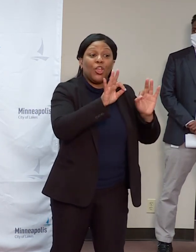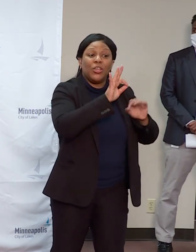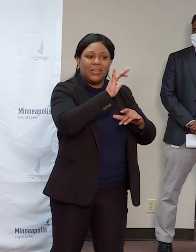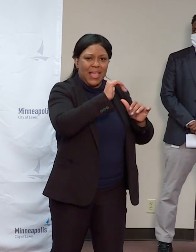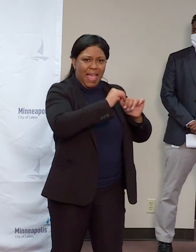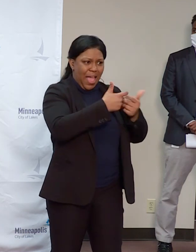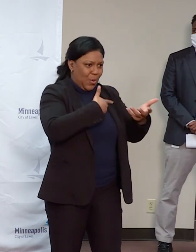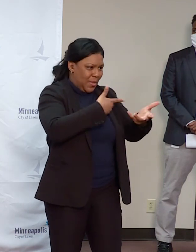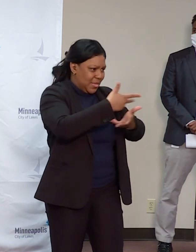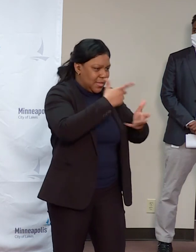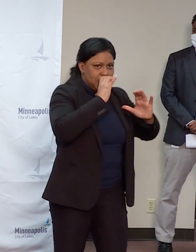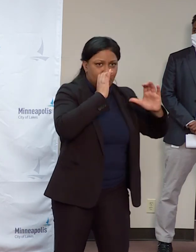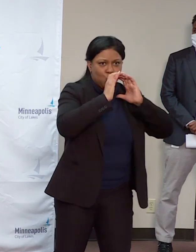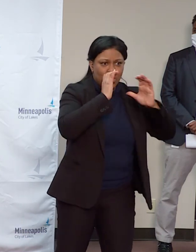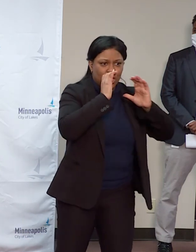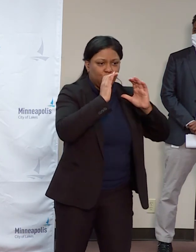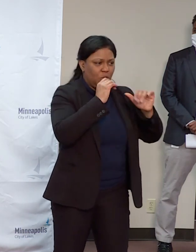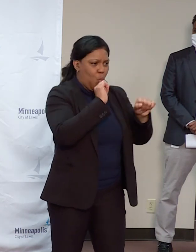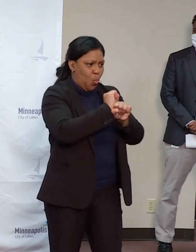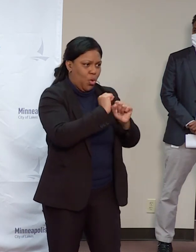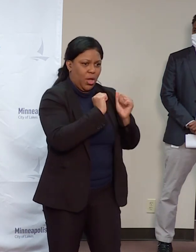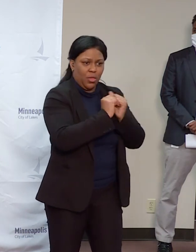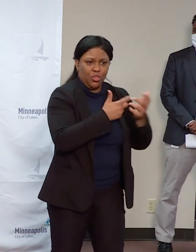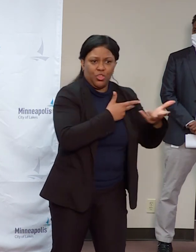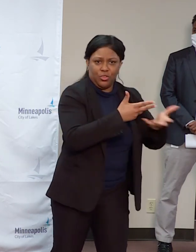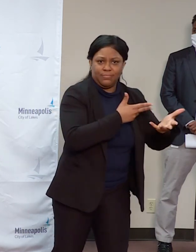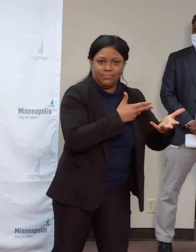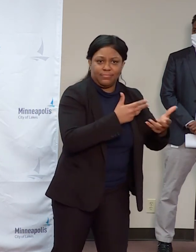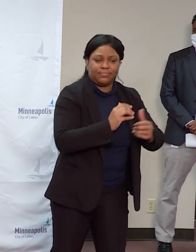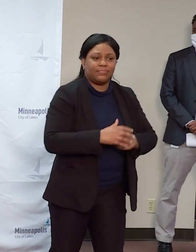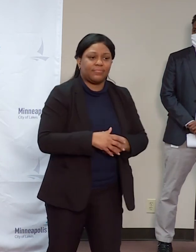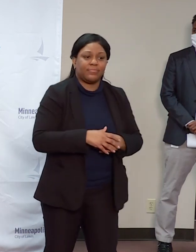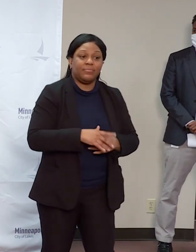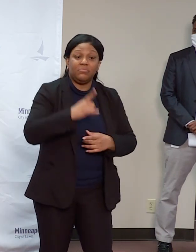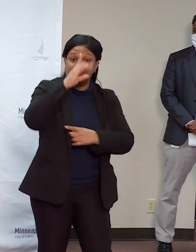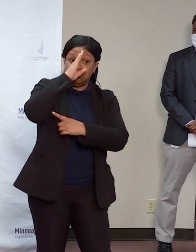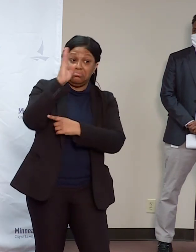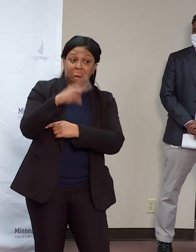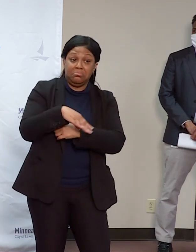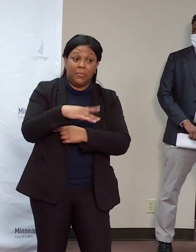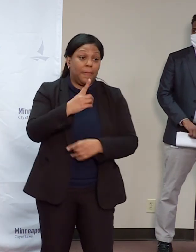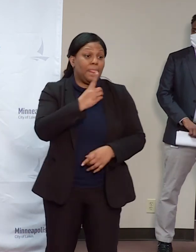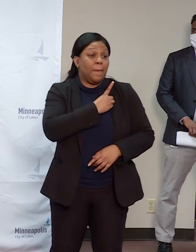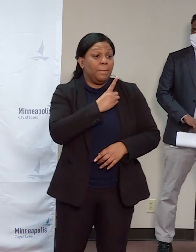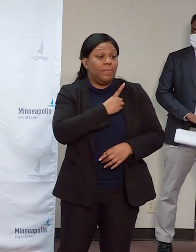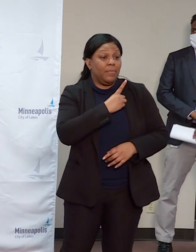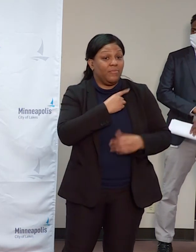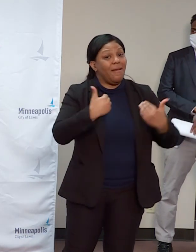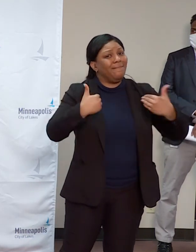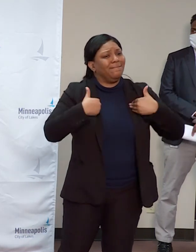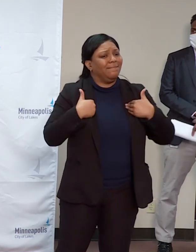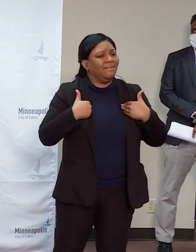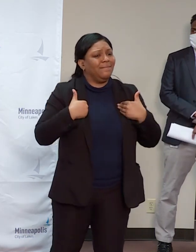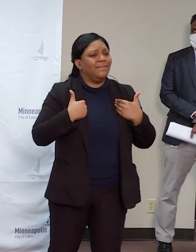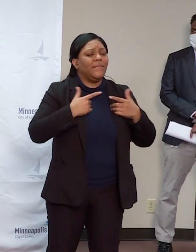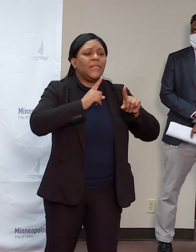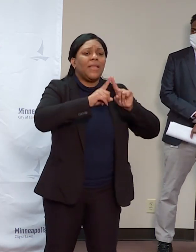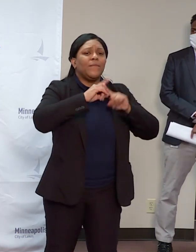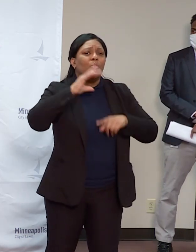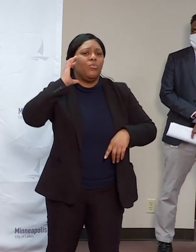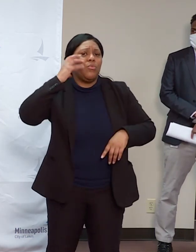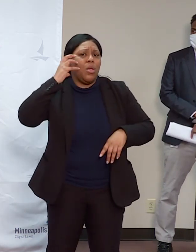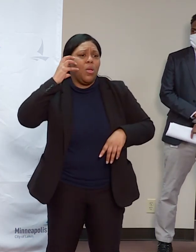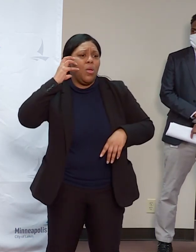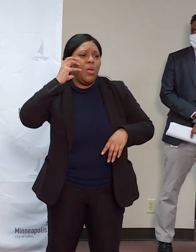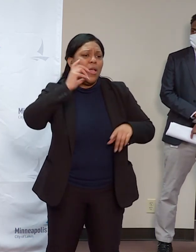An example of that is the city currently has a number of radio programs that are geared towards the African-American, Latino, East African, and